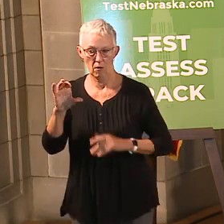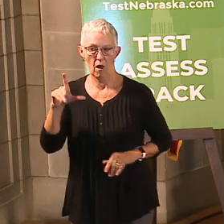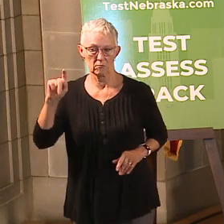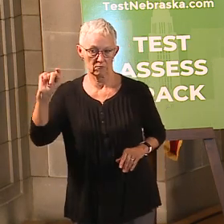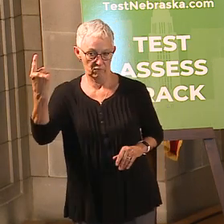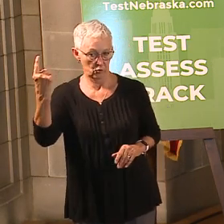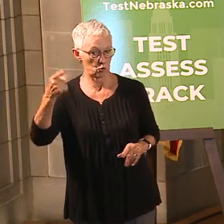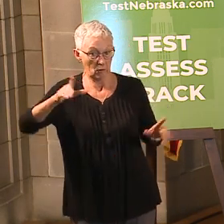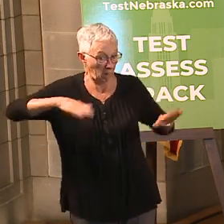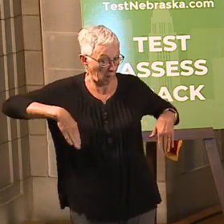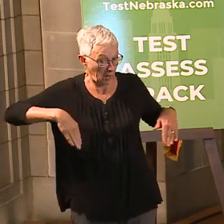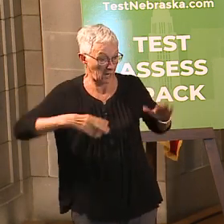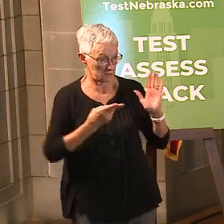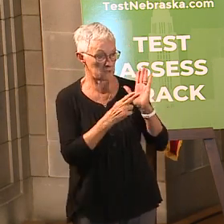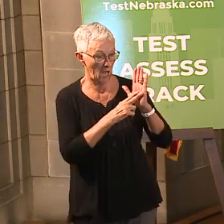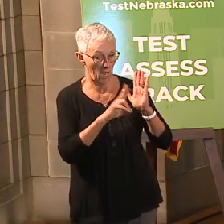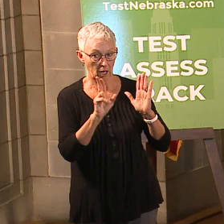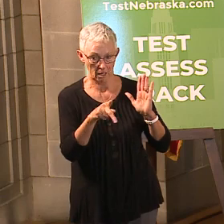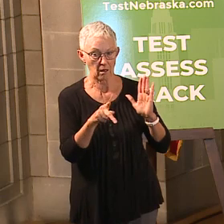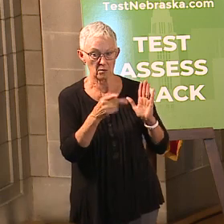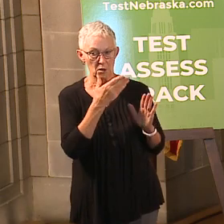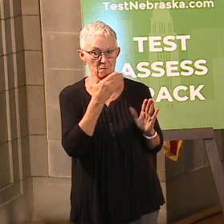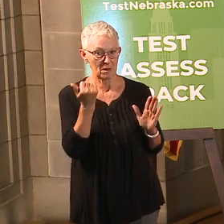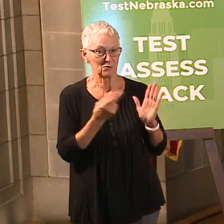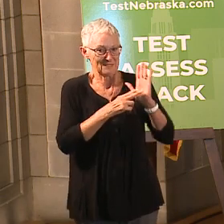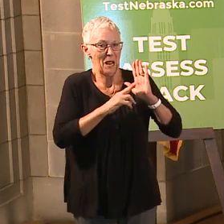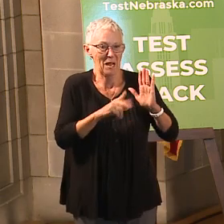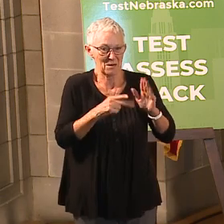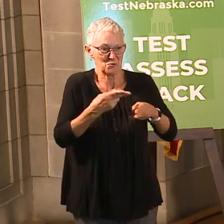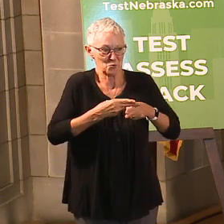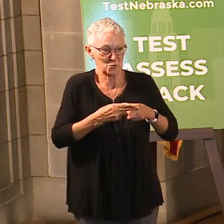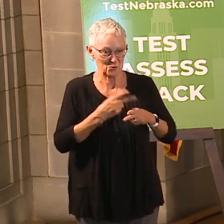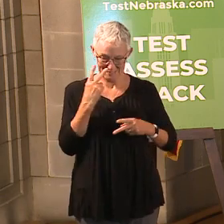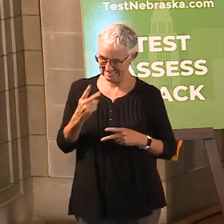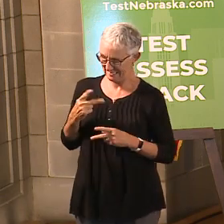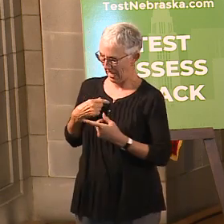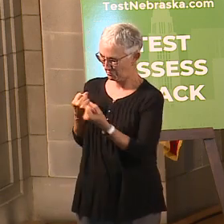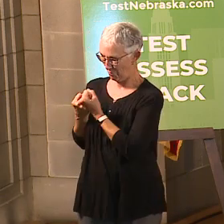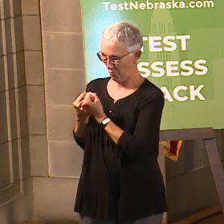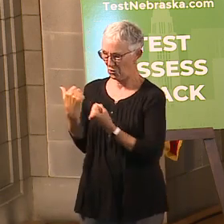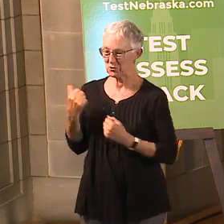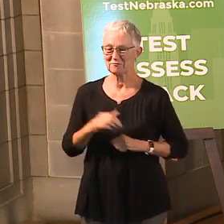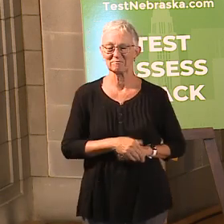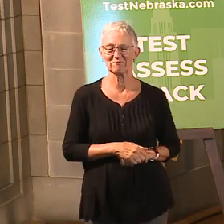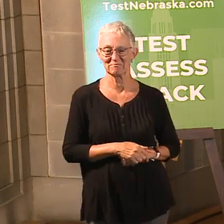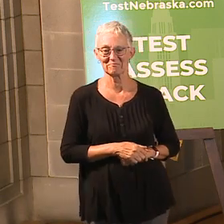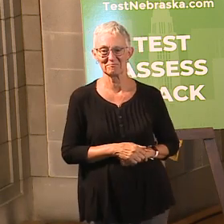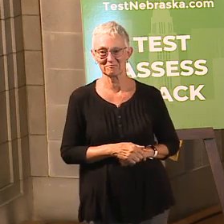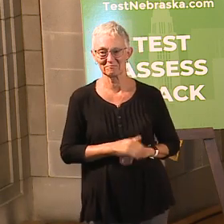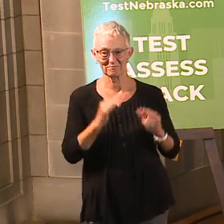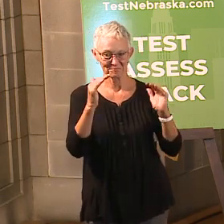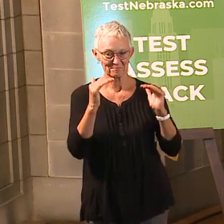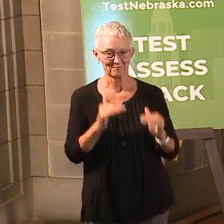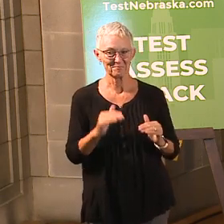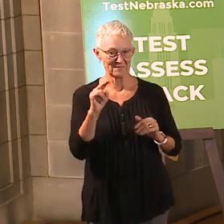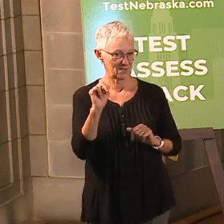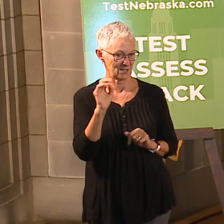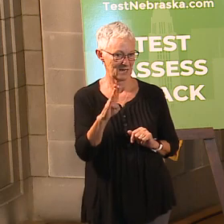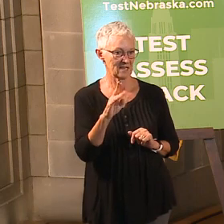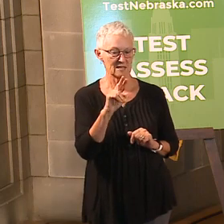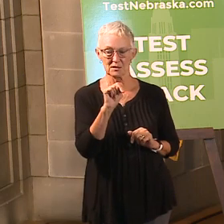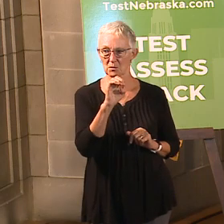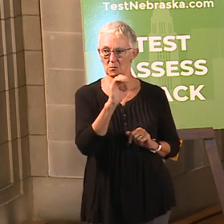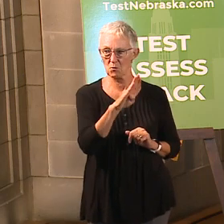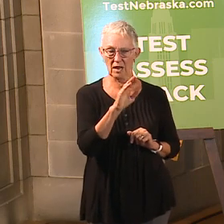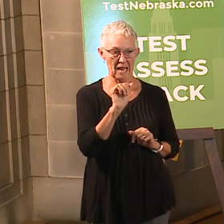for that too. See, there you go. See, Tim, I just plugged you up. All right. So next, we're going to talk a about the Nebraska Accommodation Project.